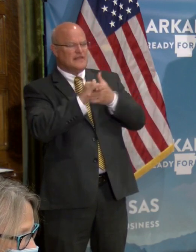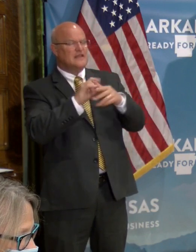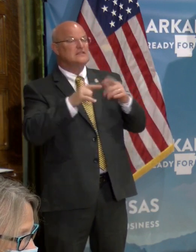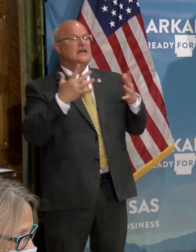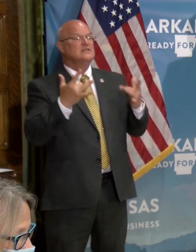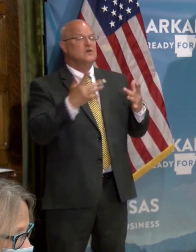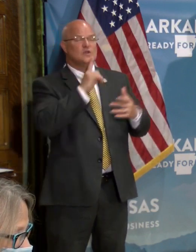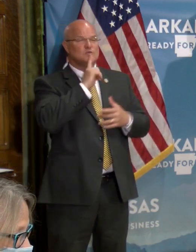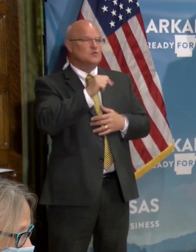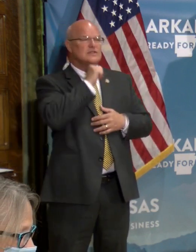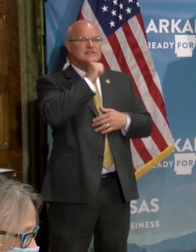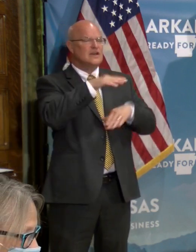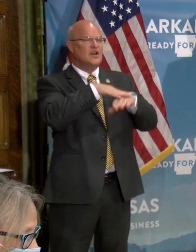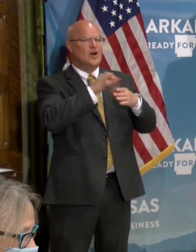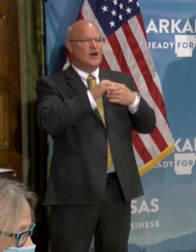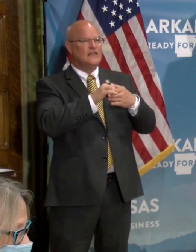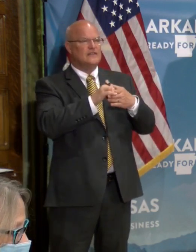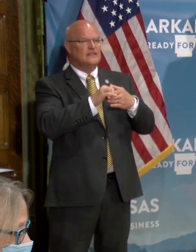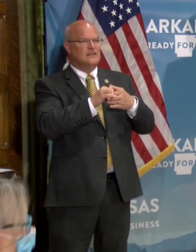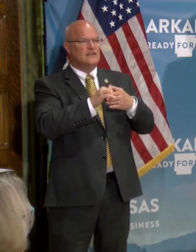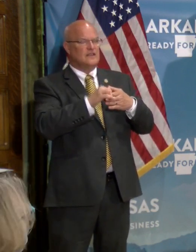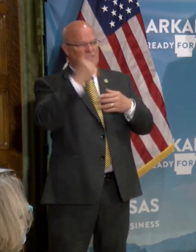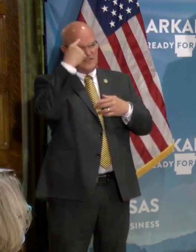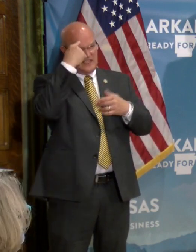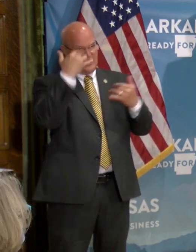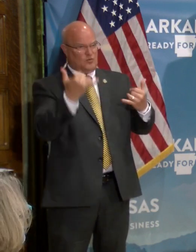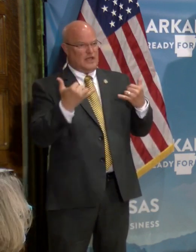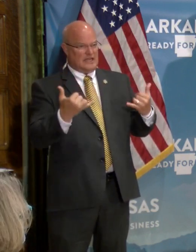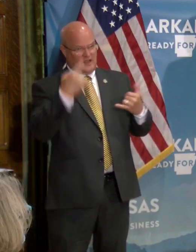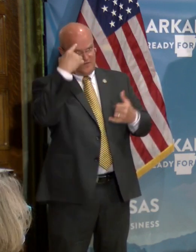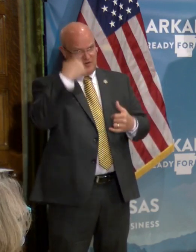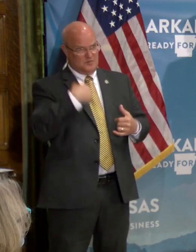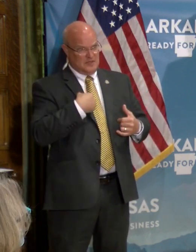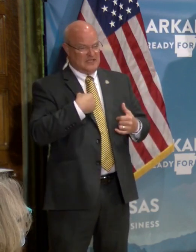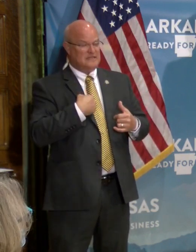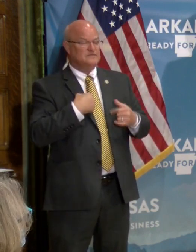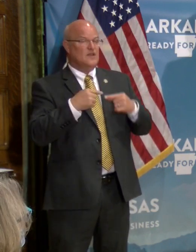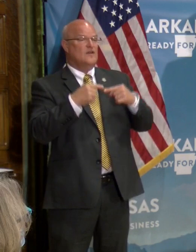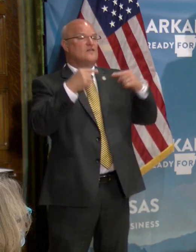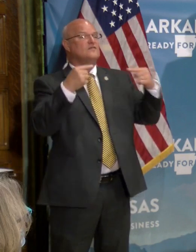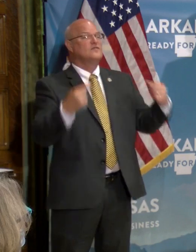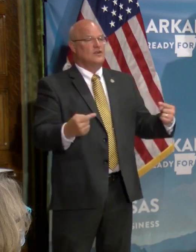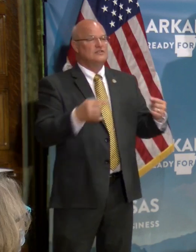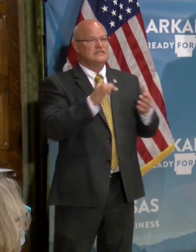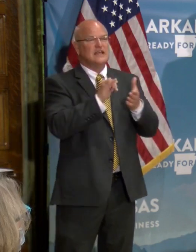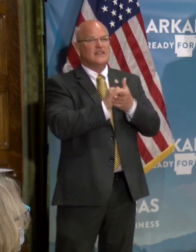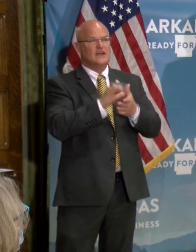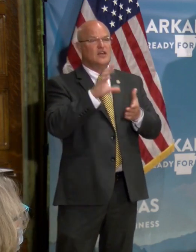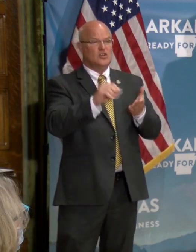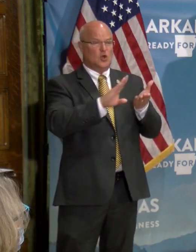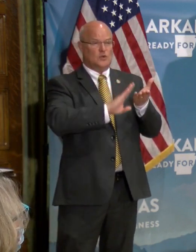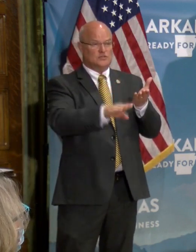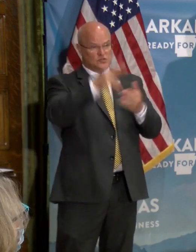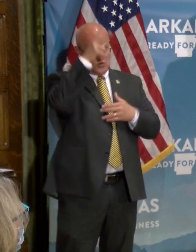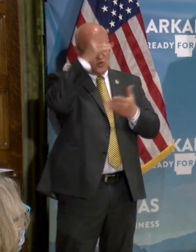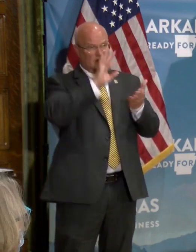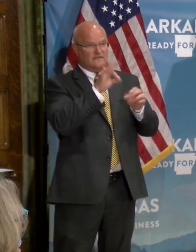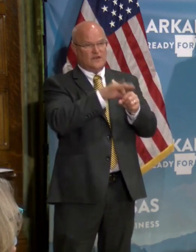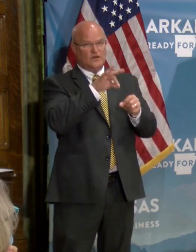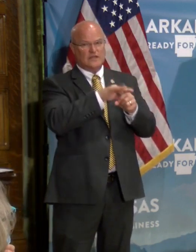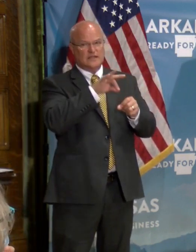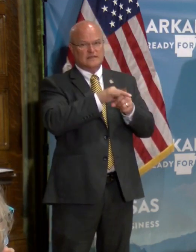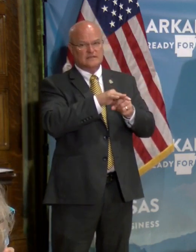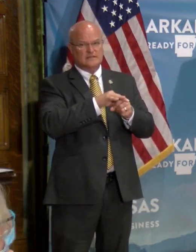that's why that's really not on the front burner of considerations for me versus, uh, the, uh, no excuse early voting.